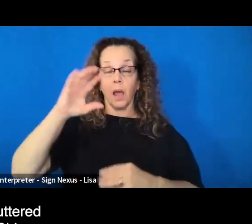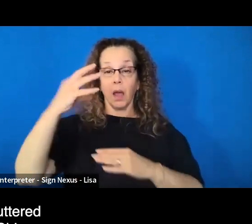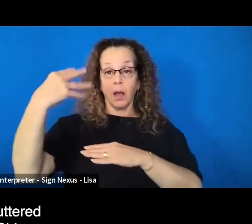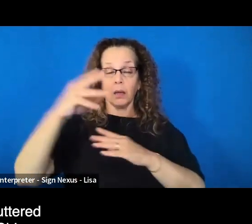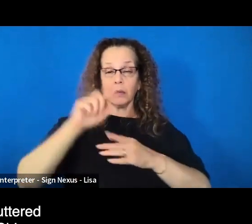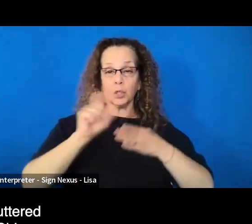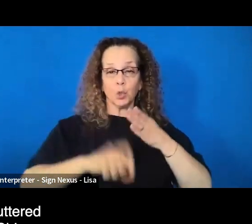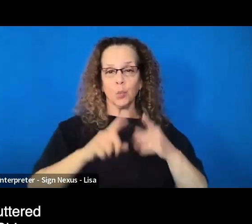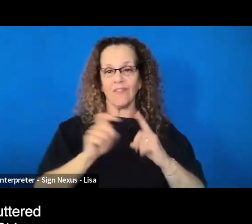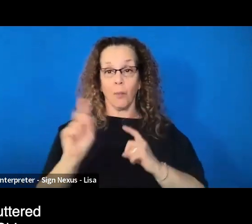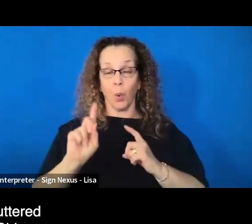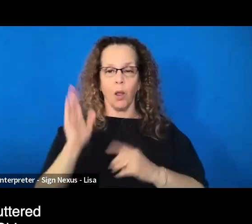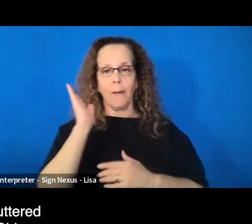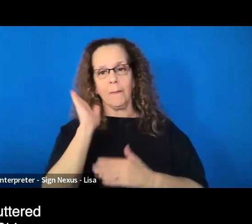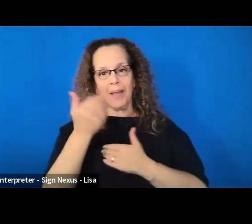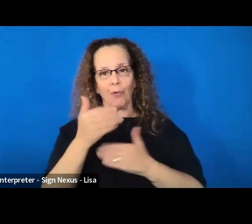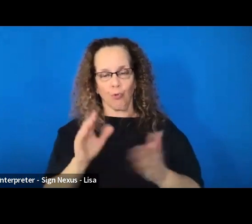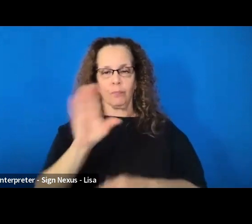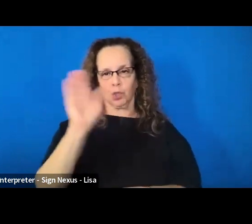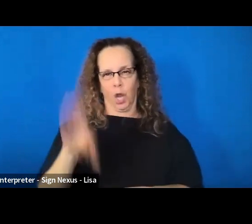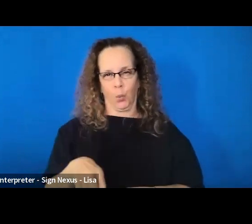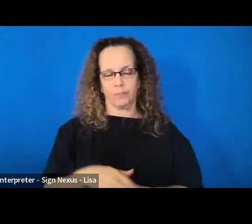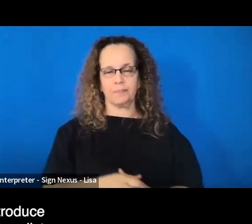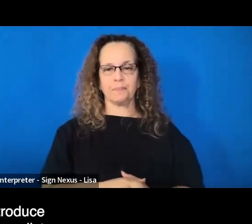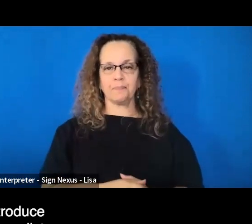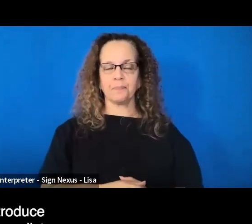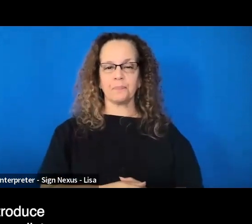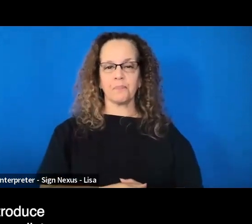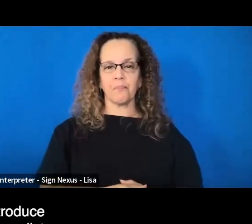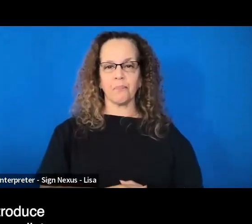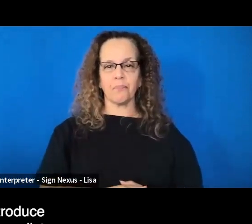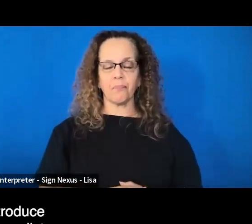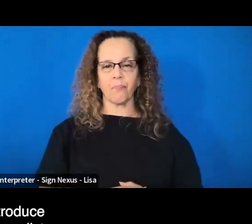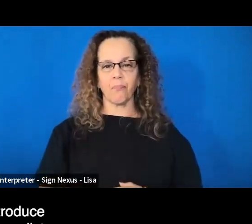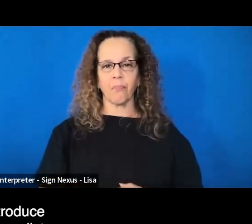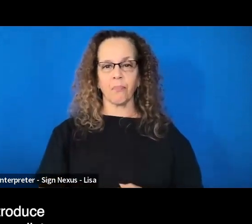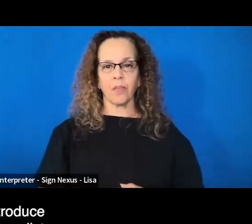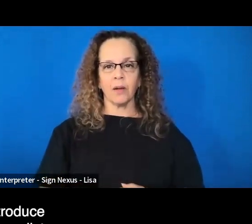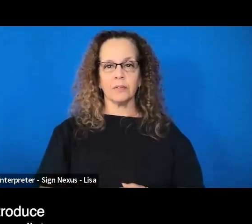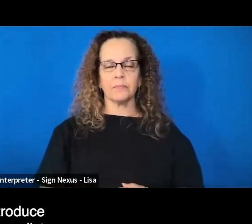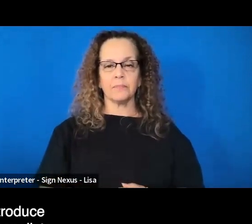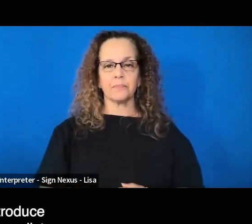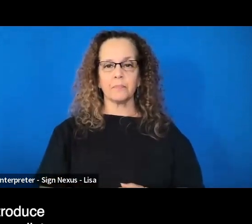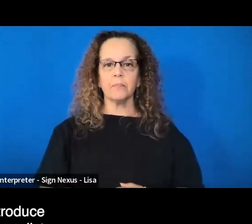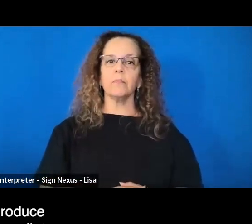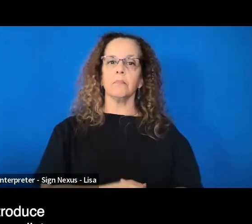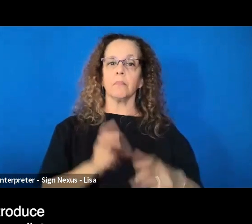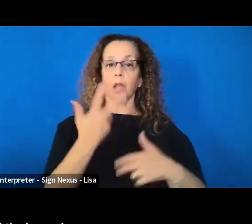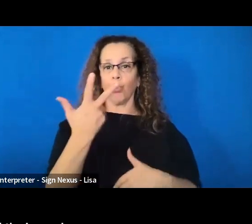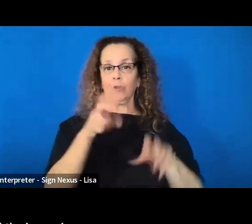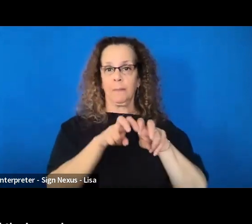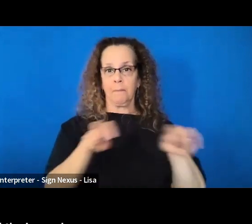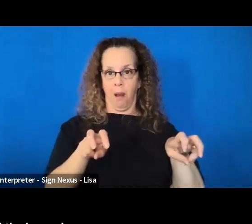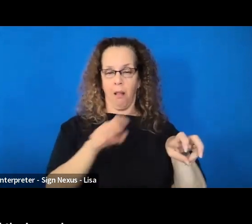cluttered bedroom office in Chicago. And I'm going to introduce each of the three panelists